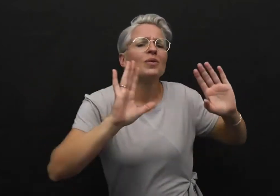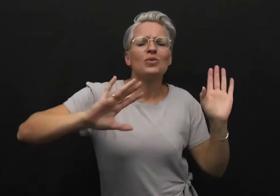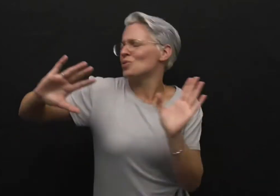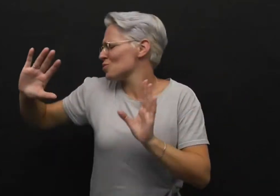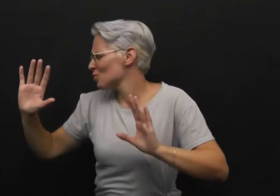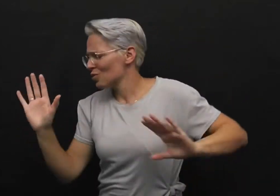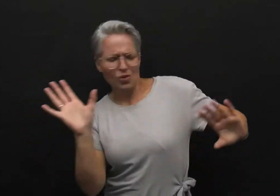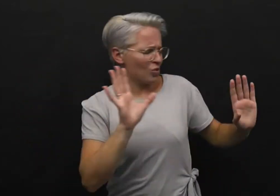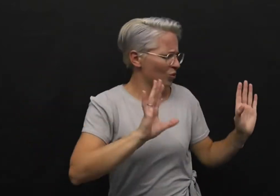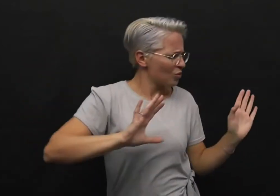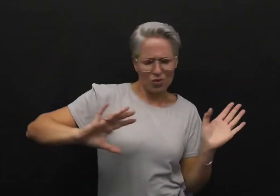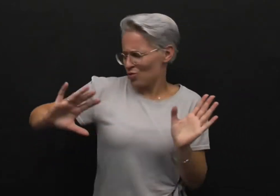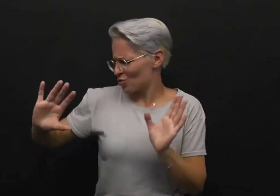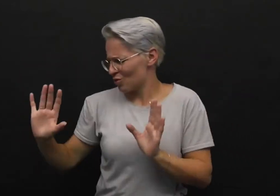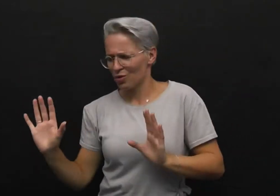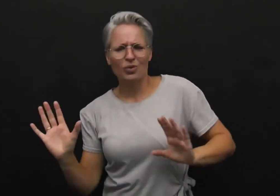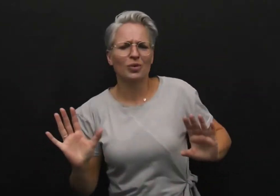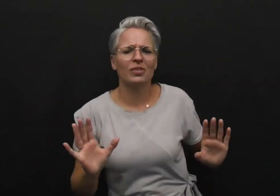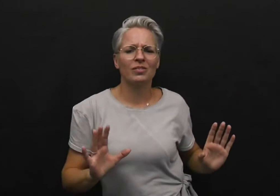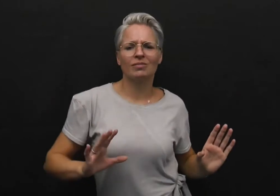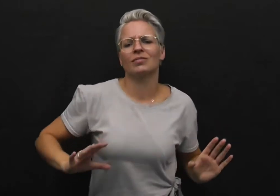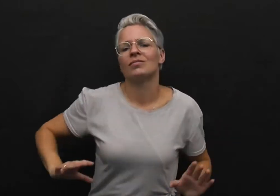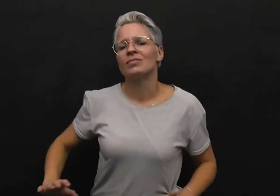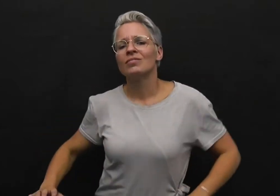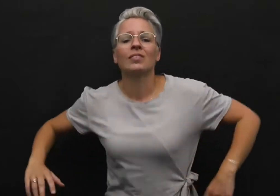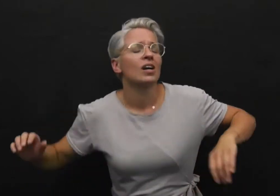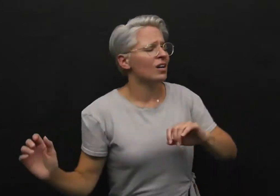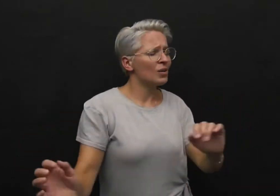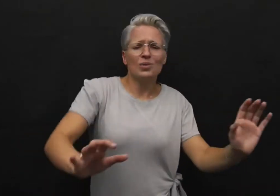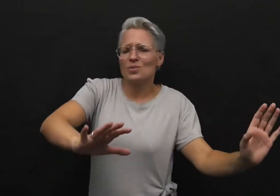Ooh Ooh Ooh Ooh